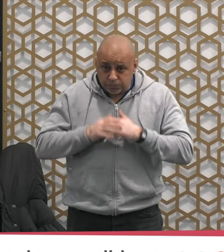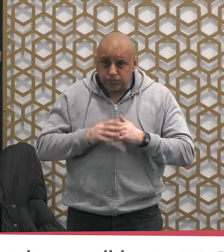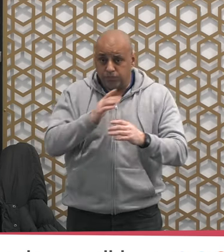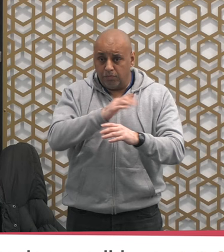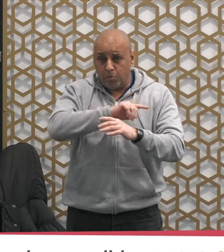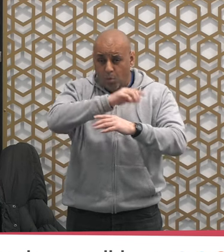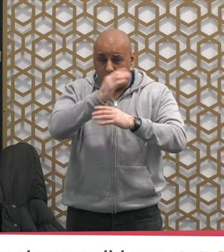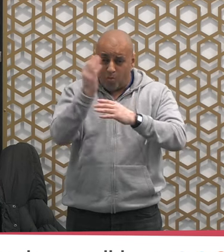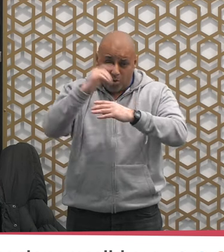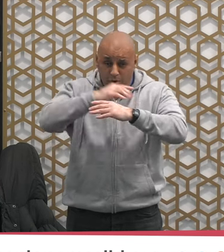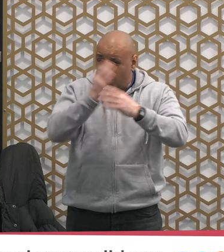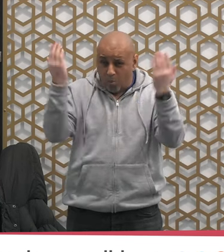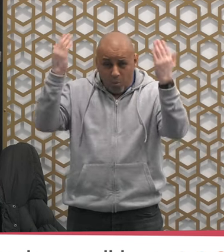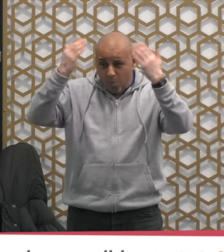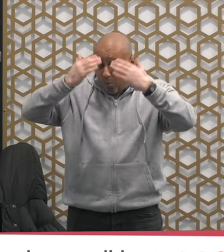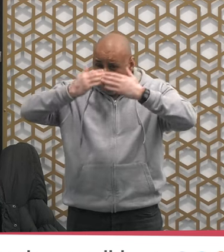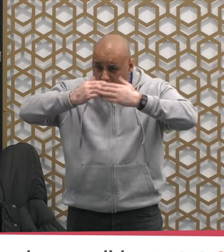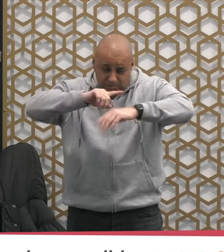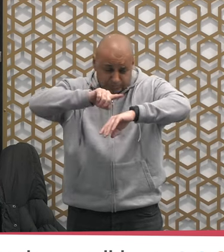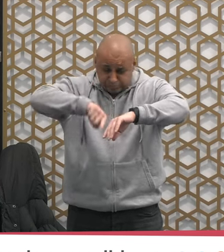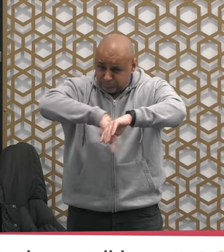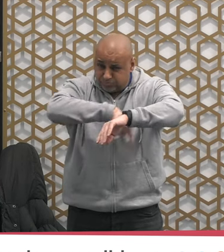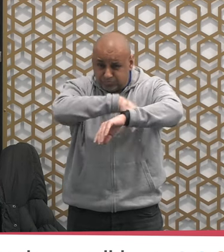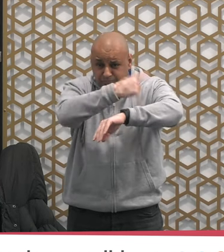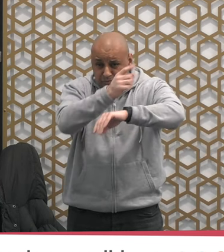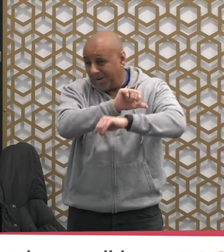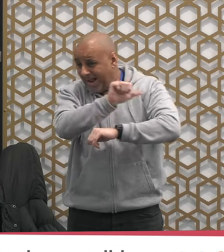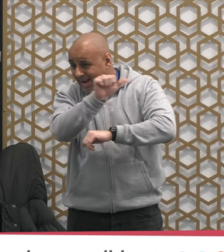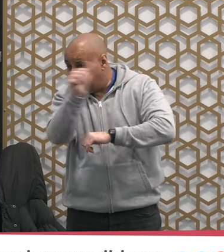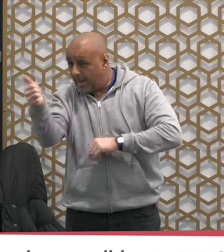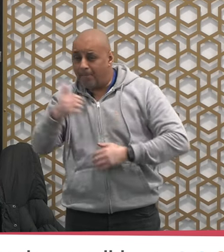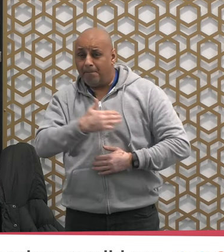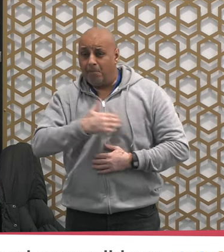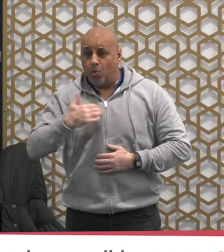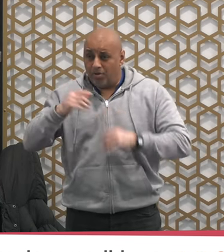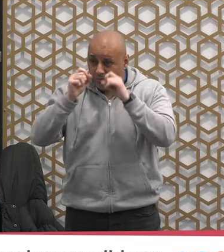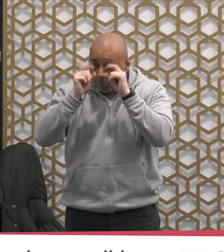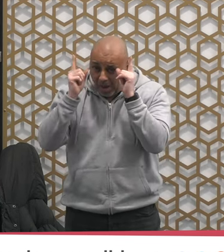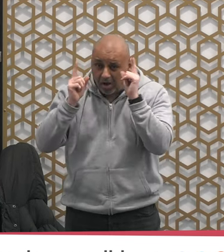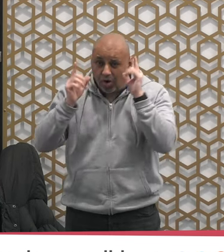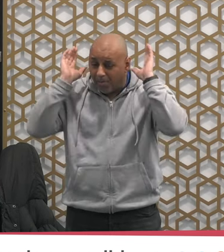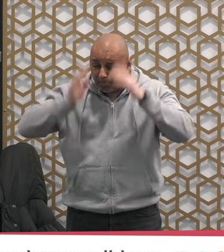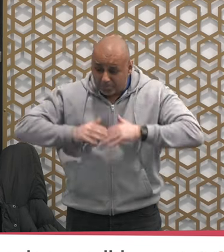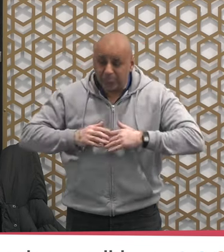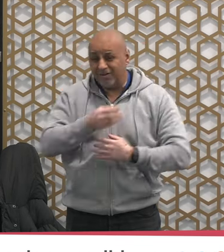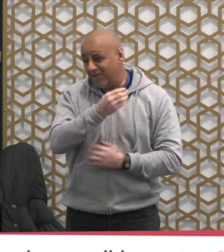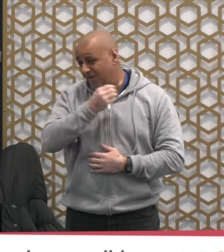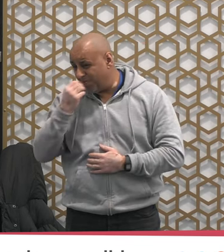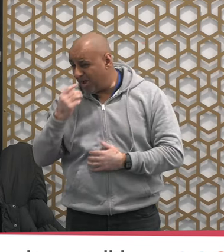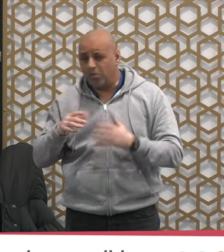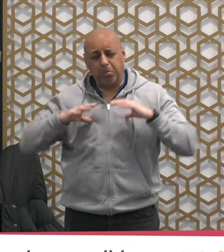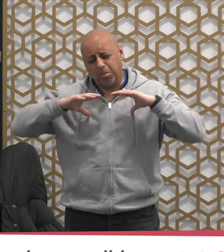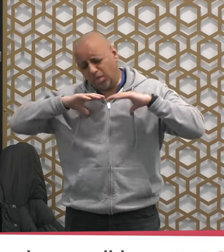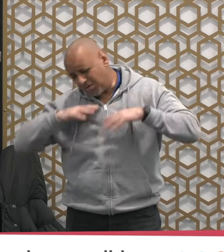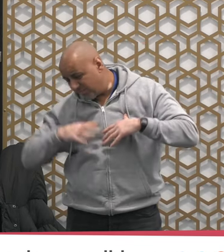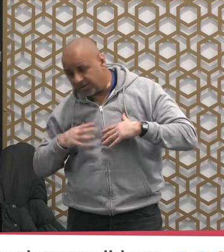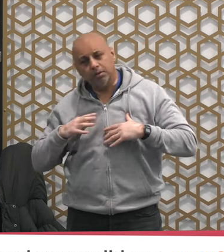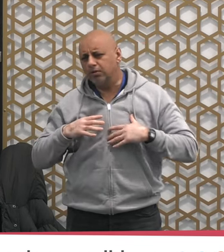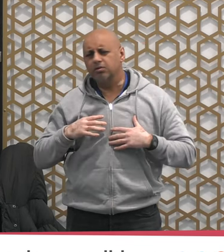find any evidence from the sunnah of Rasulullah sallallahu alayhi wasalam but what we learn from this hadith is that we